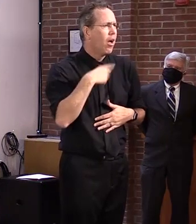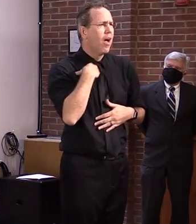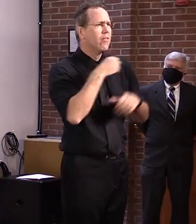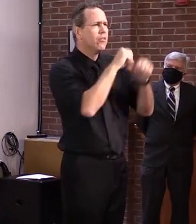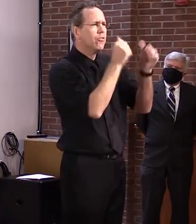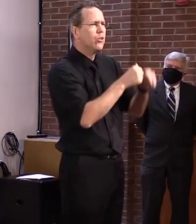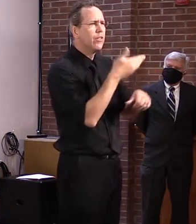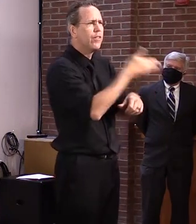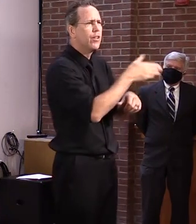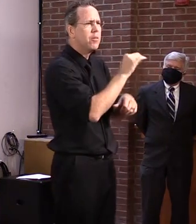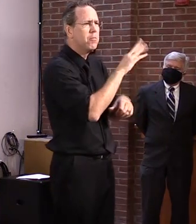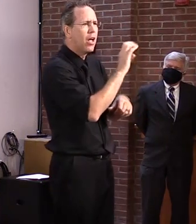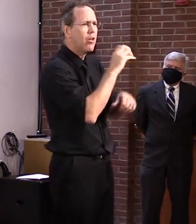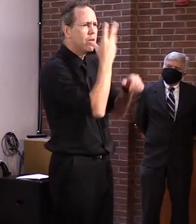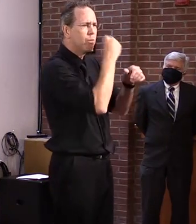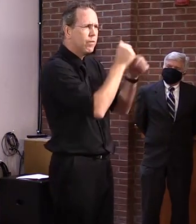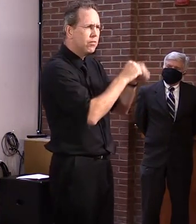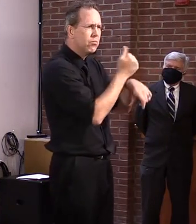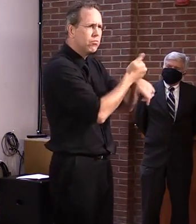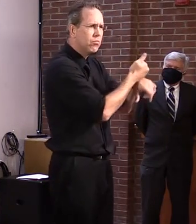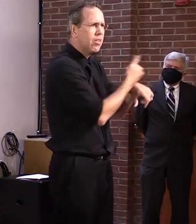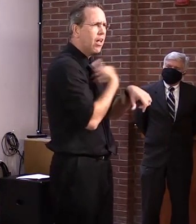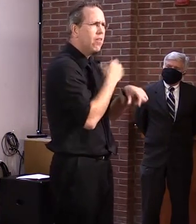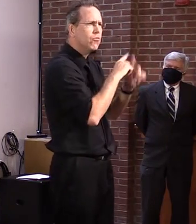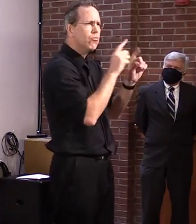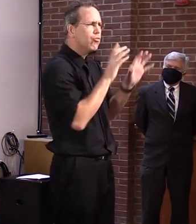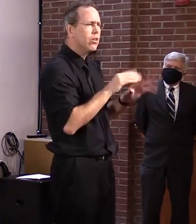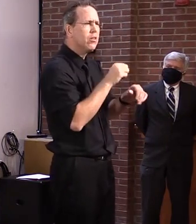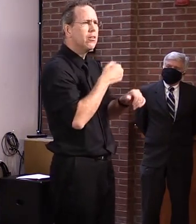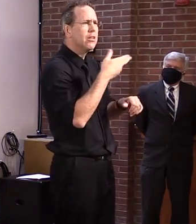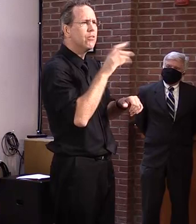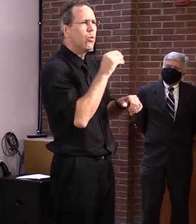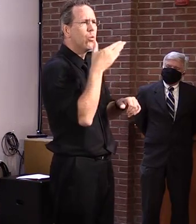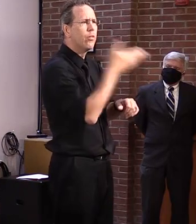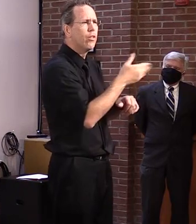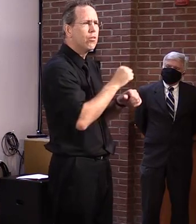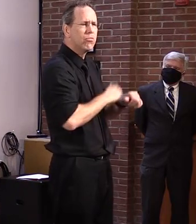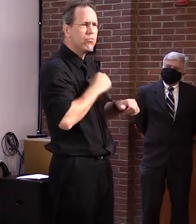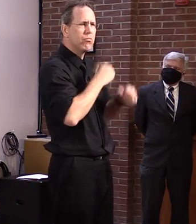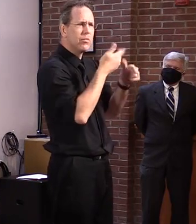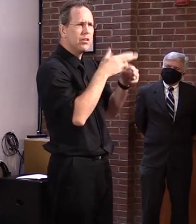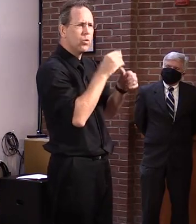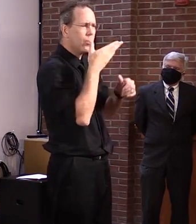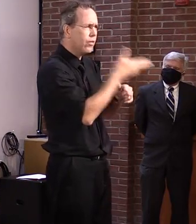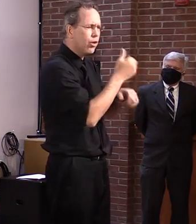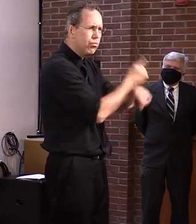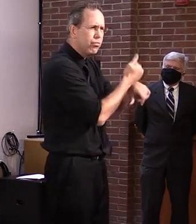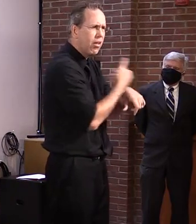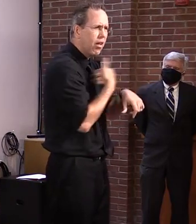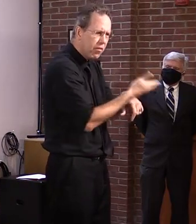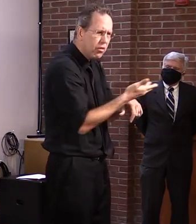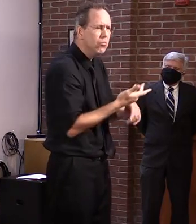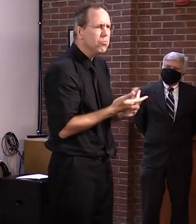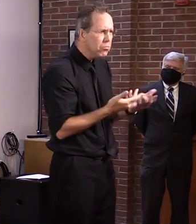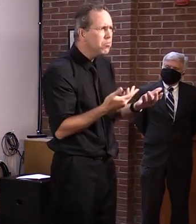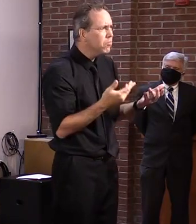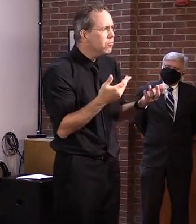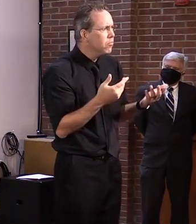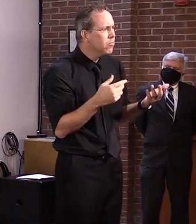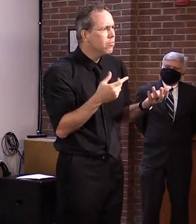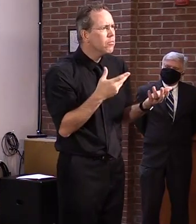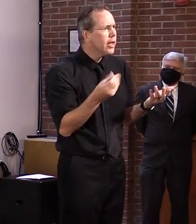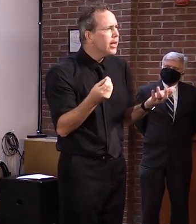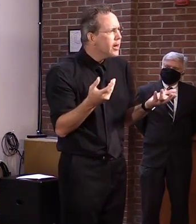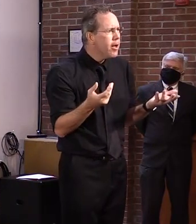depicting, uh, many heroes, uh, throughout the ages, uh, in some of our, our final resting places and throughout the community.